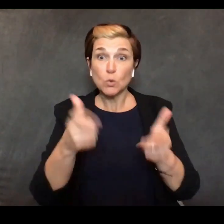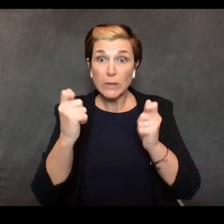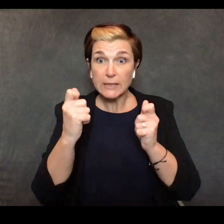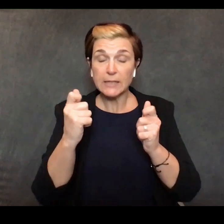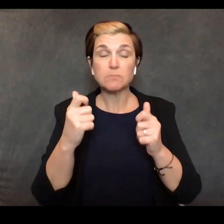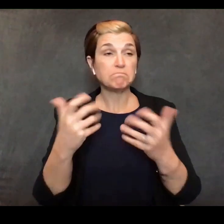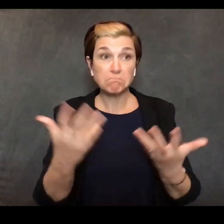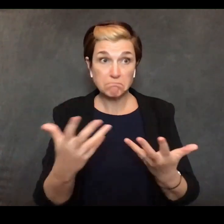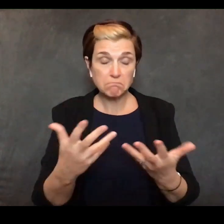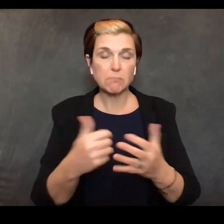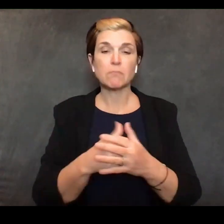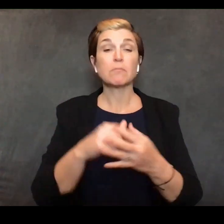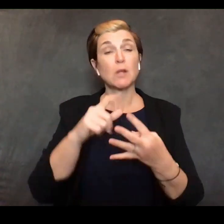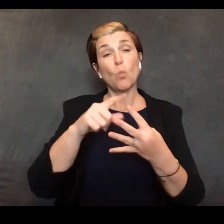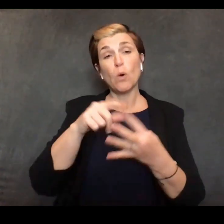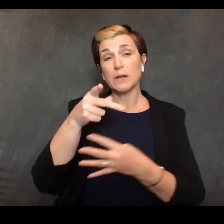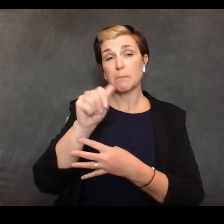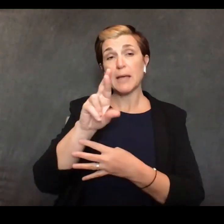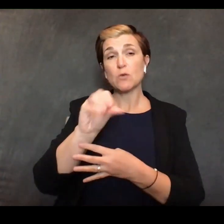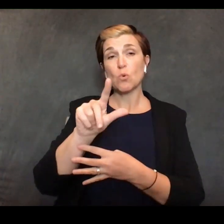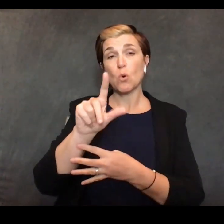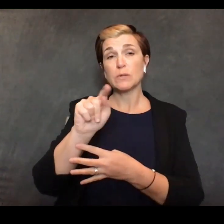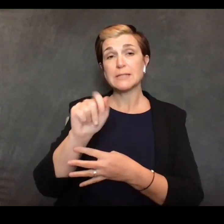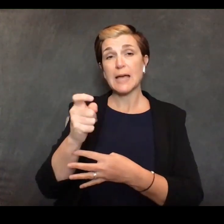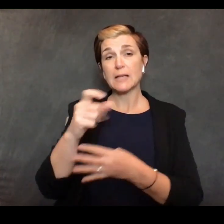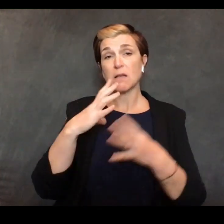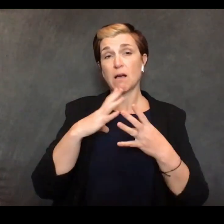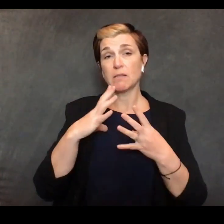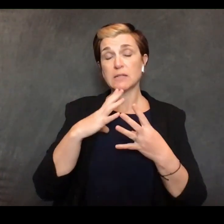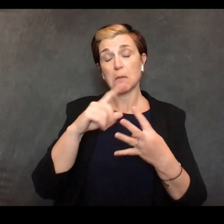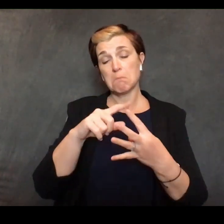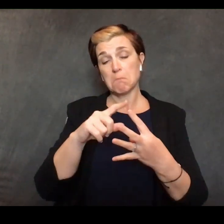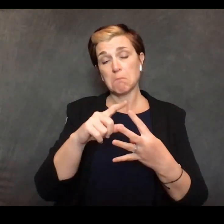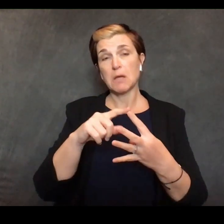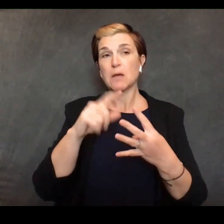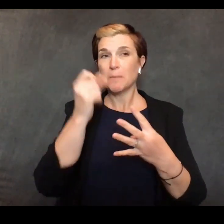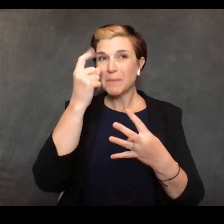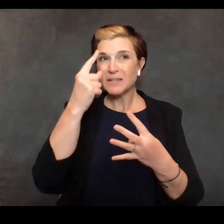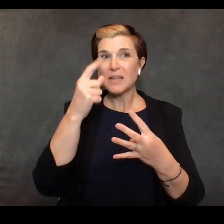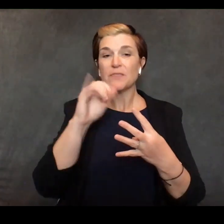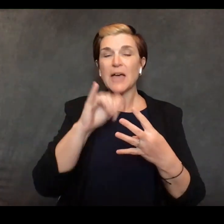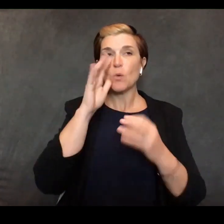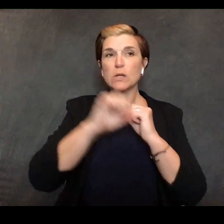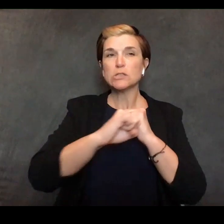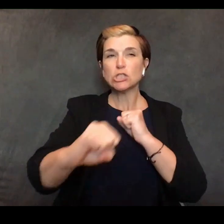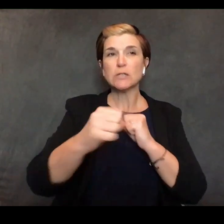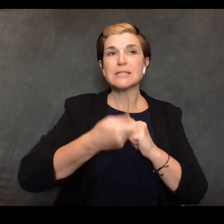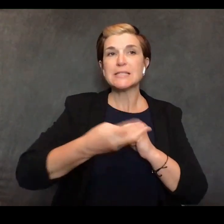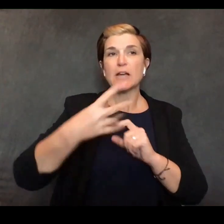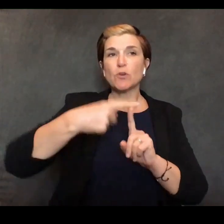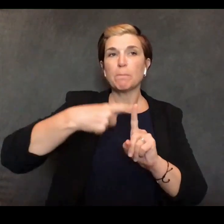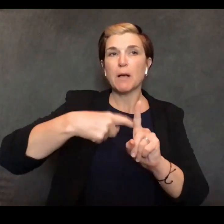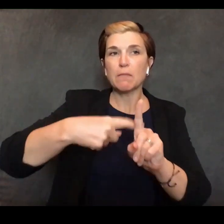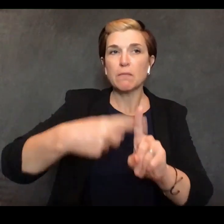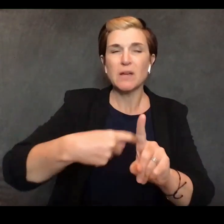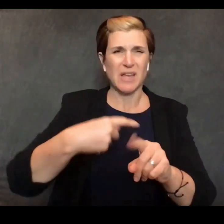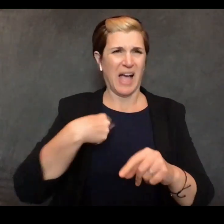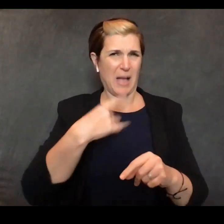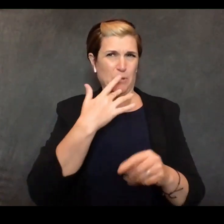one way but it does come over a period of months many months and we want to do something much faster than that so i think we have ways of getting money out pretty